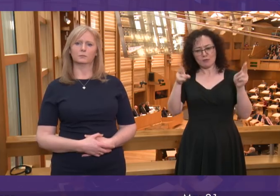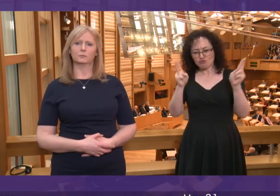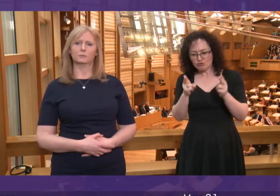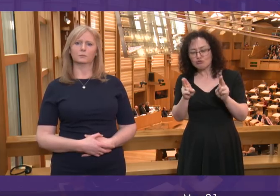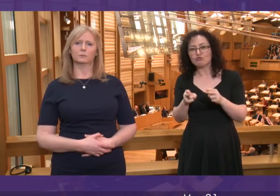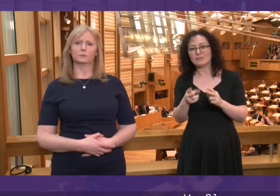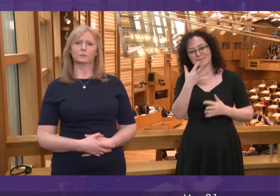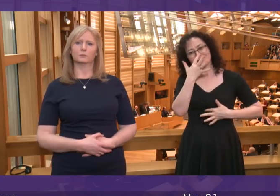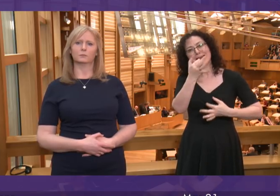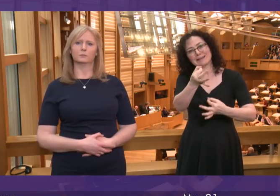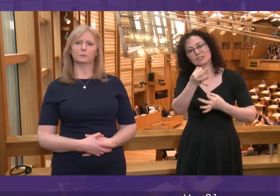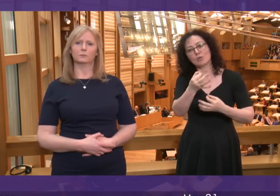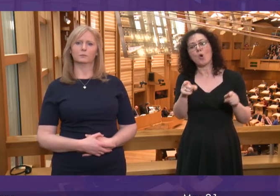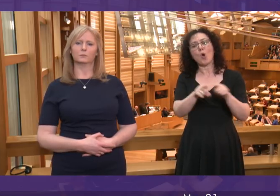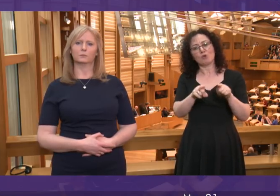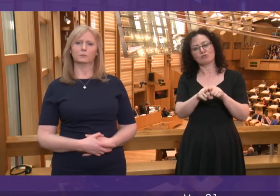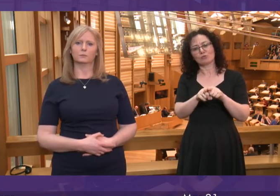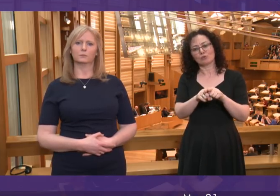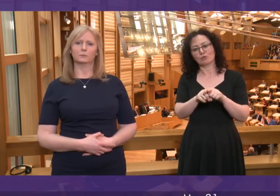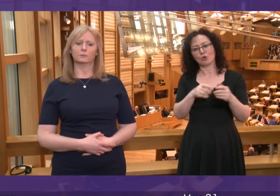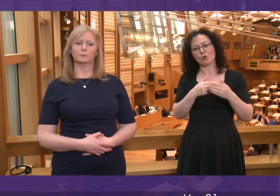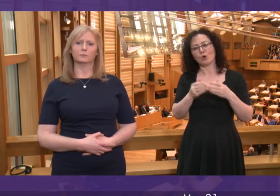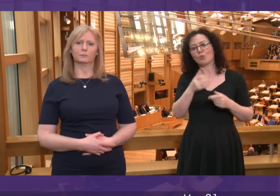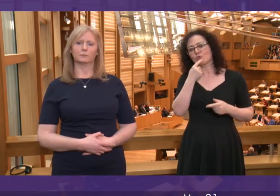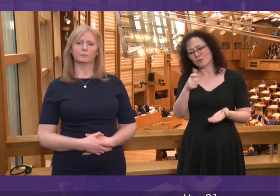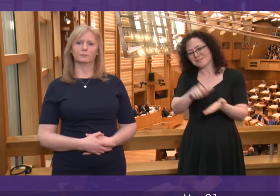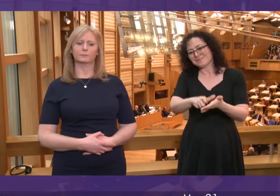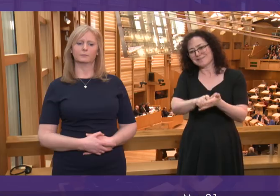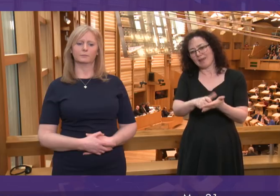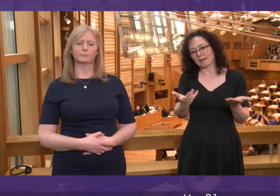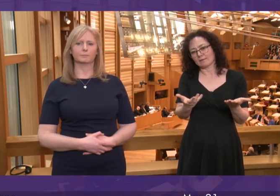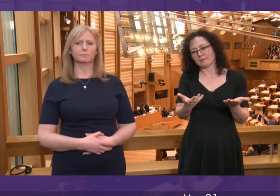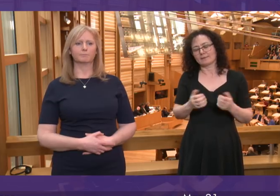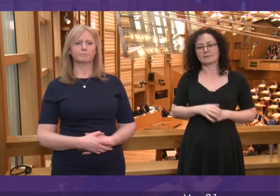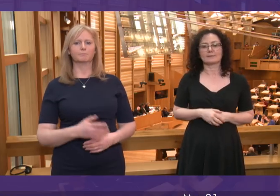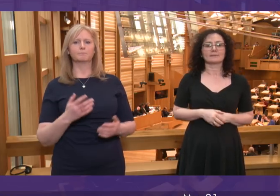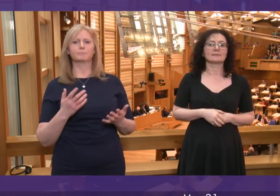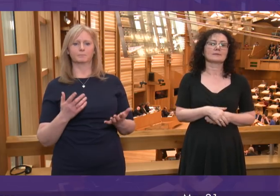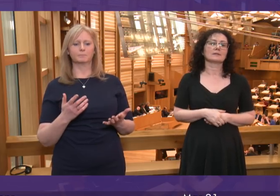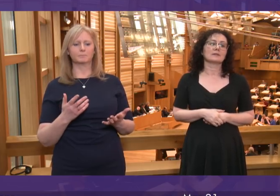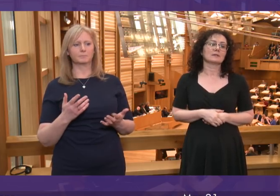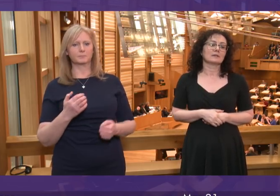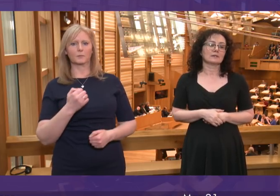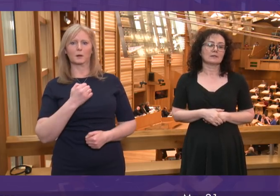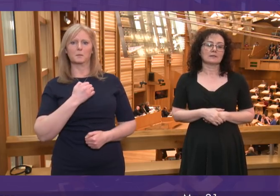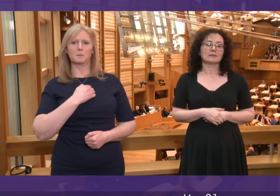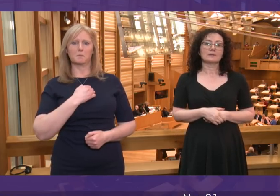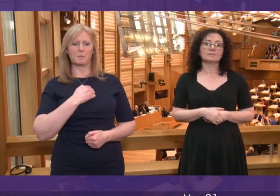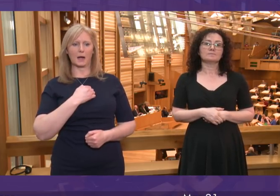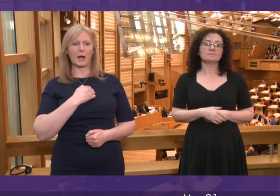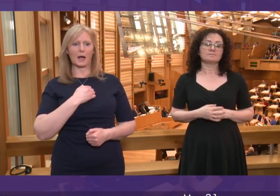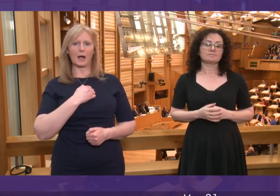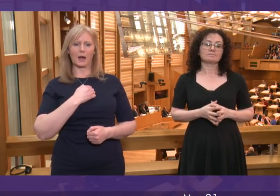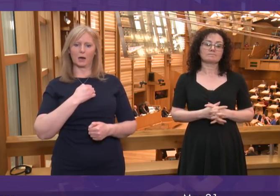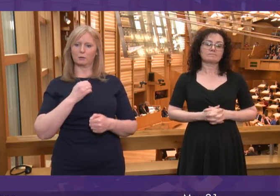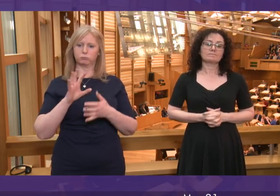peddling misery across our communities. The First Minister. Can I reiterate my willingness to work